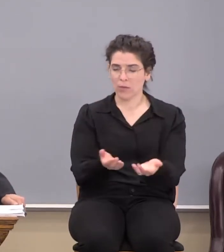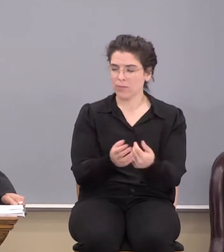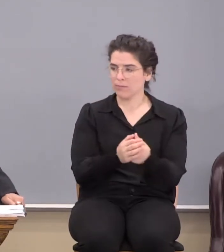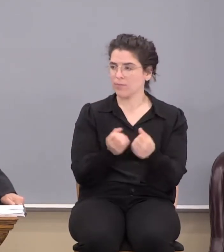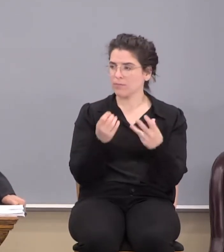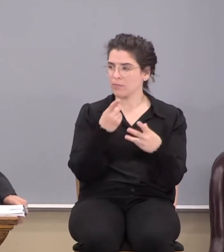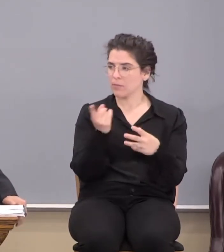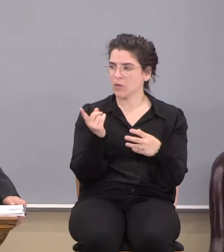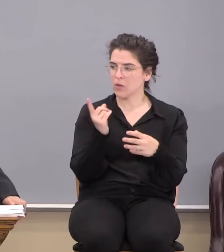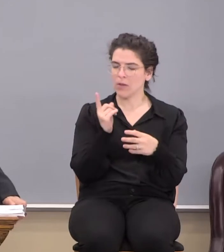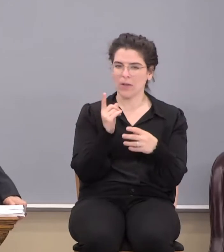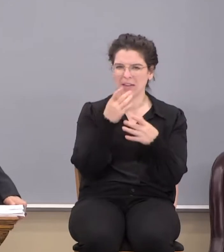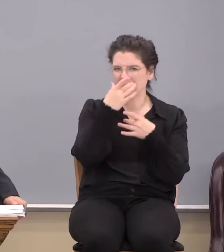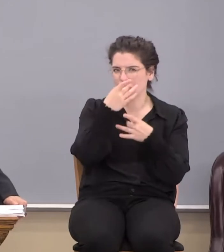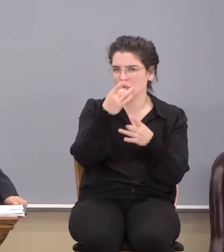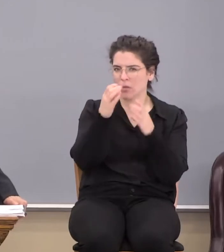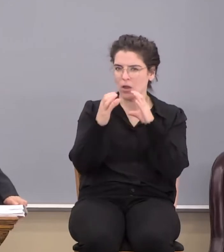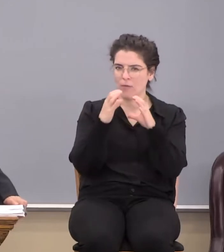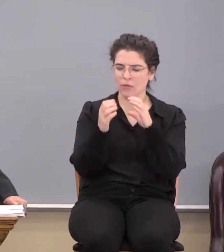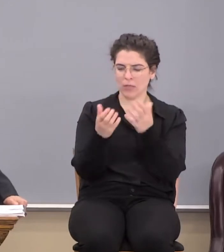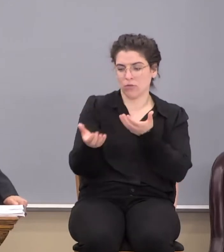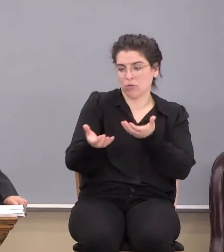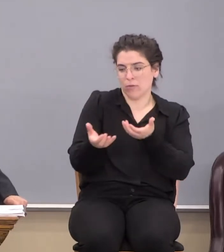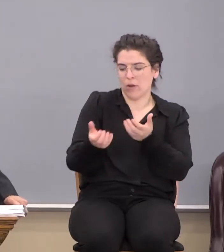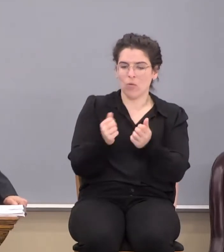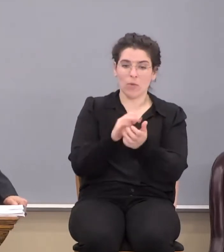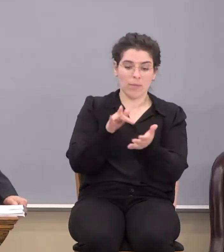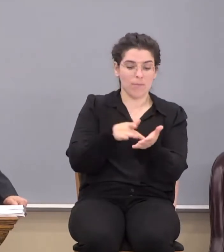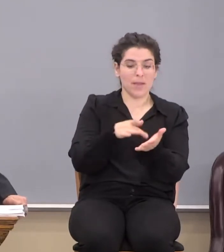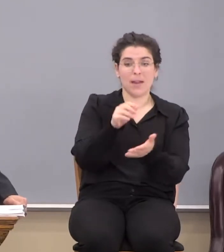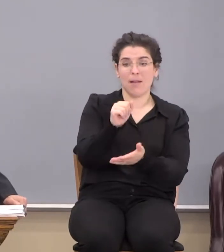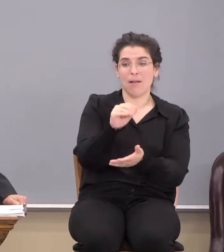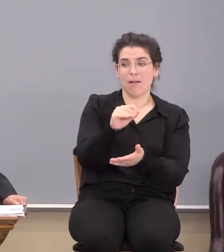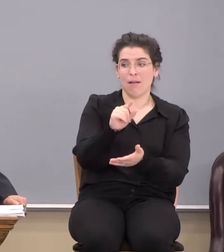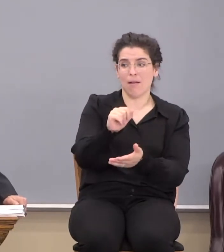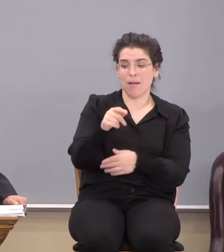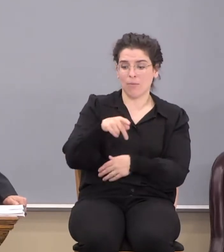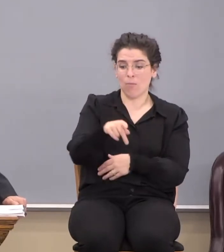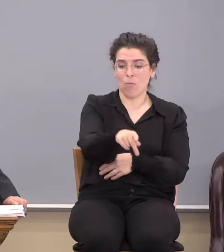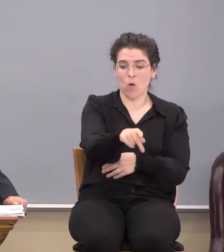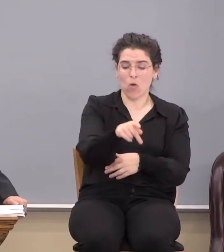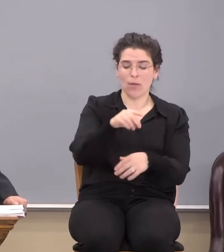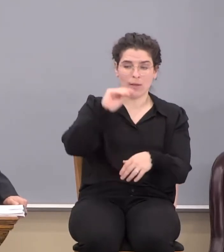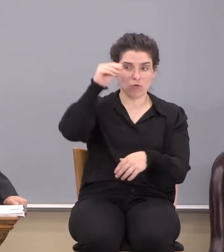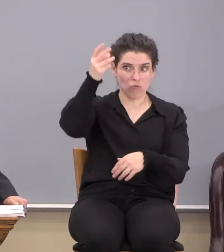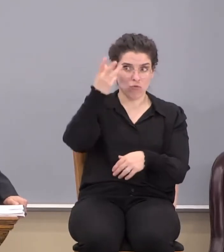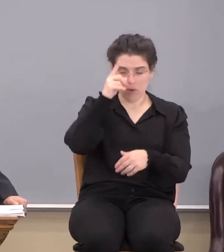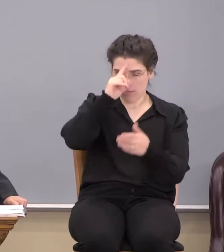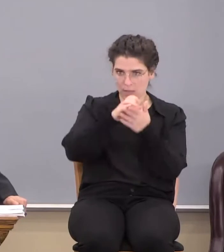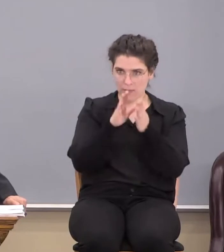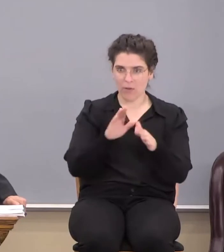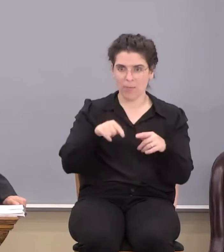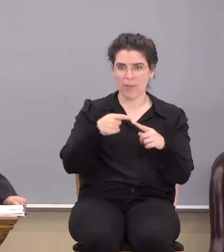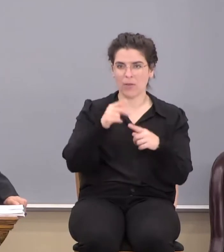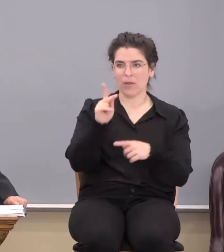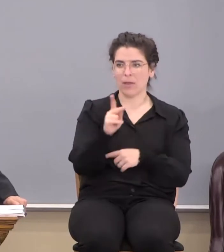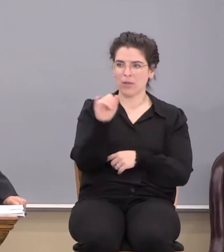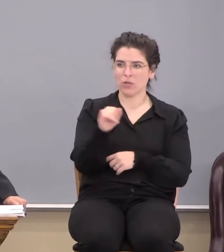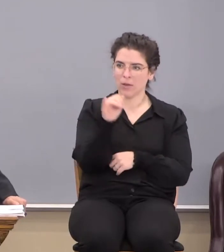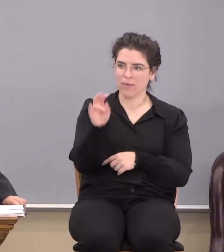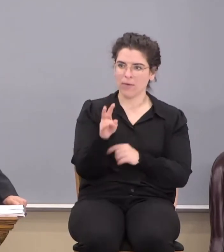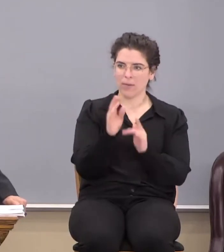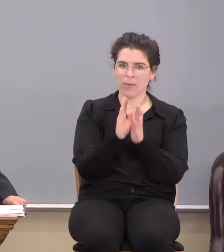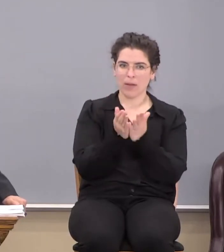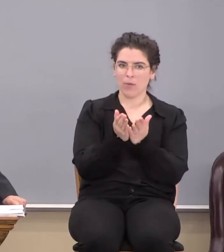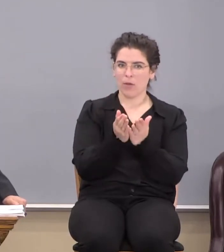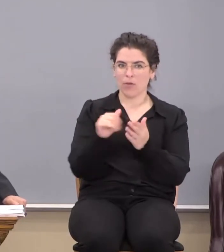interesting conversations with other mid-acts, Pauline, dispensational, grace believers about the King James Bible? And